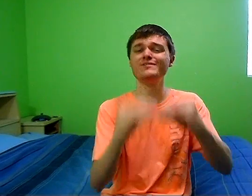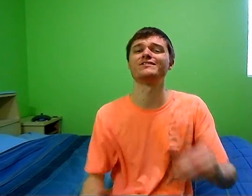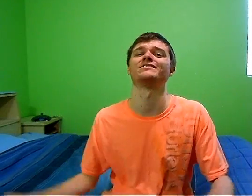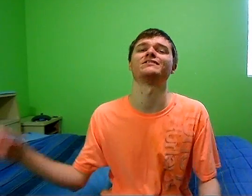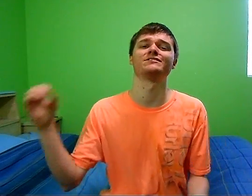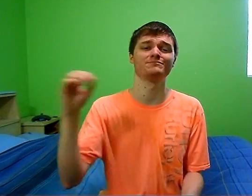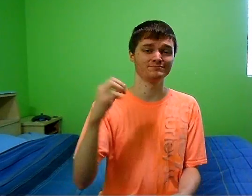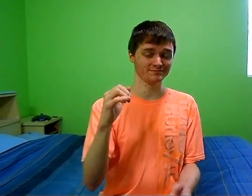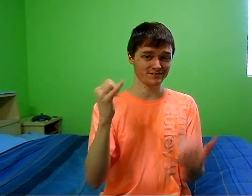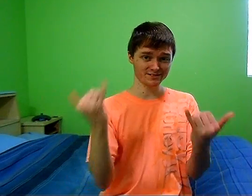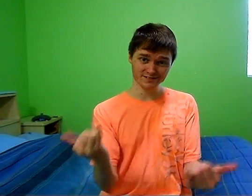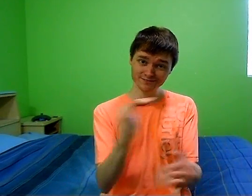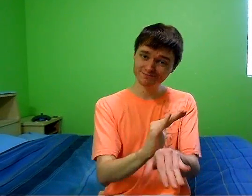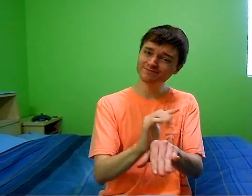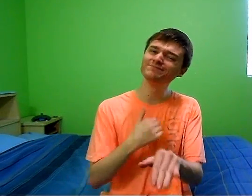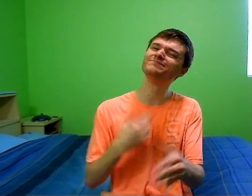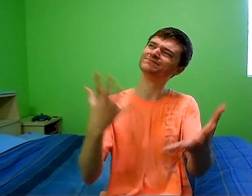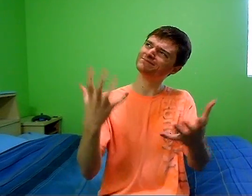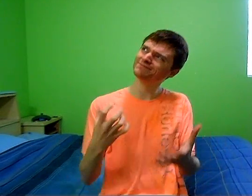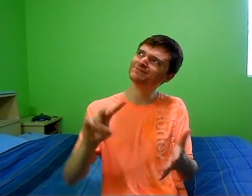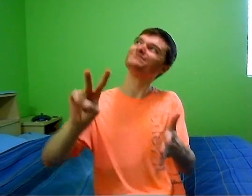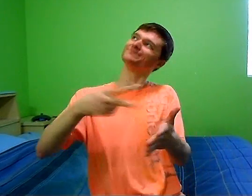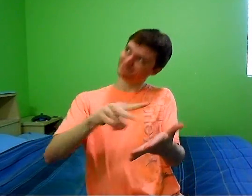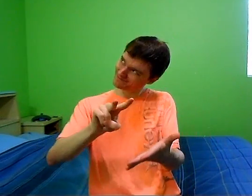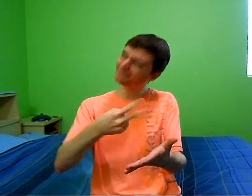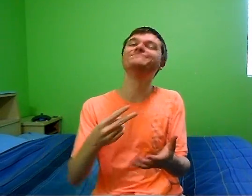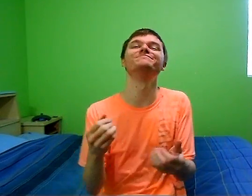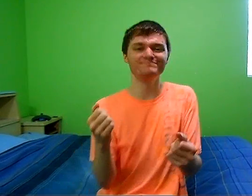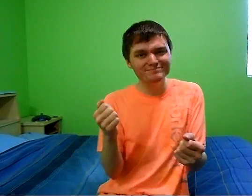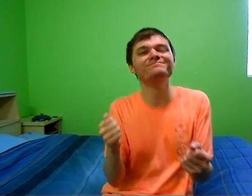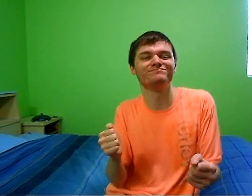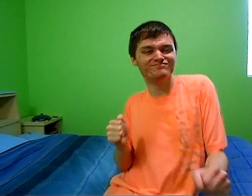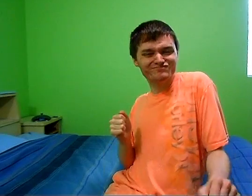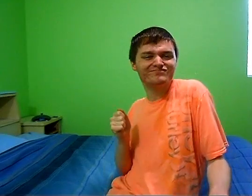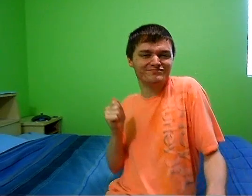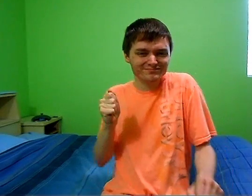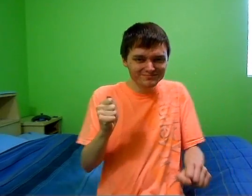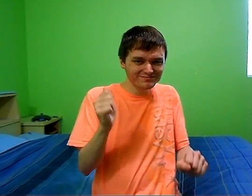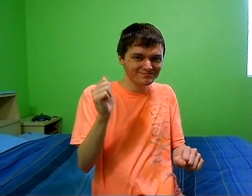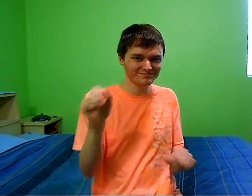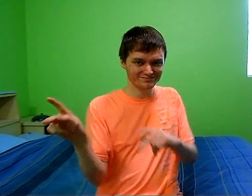I feel like dancing tonight I feel